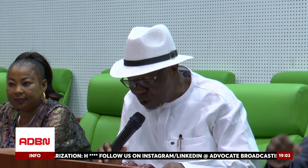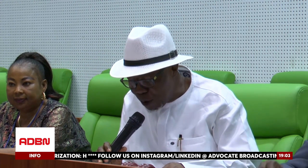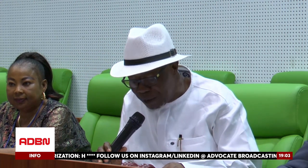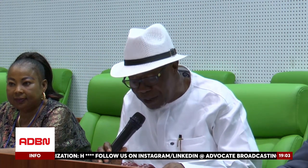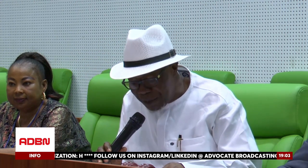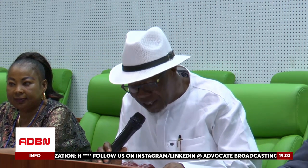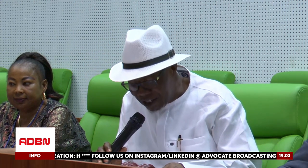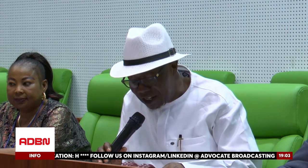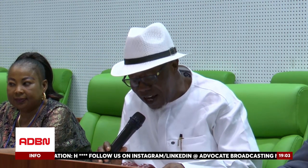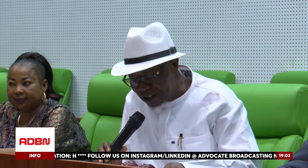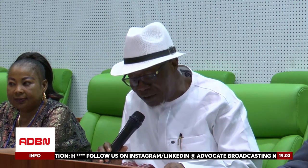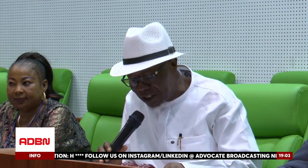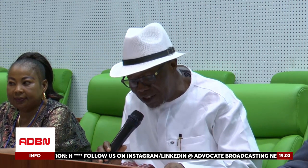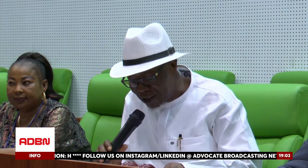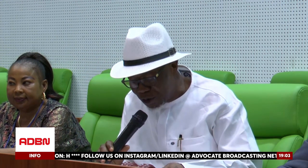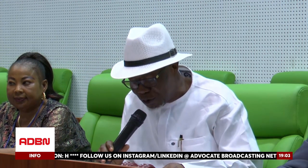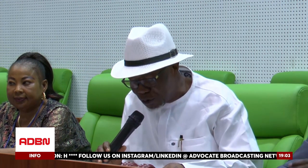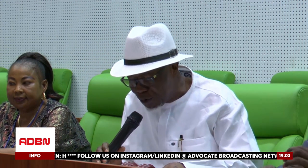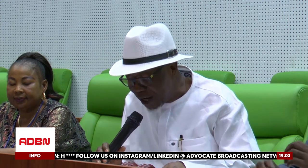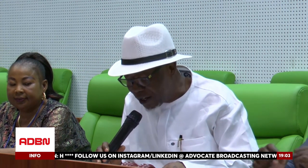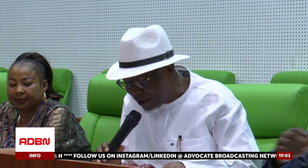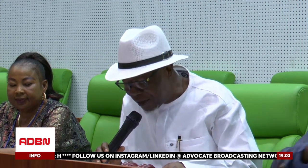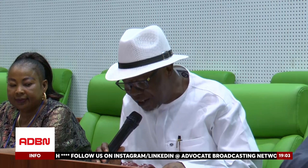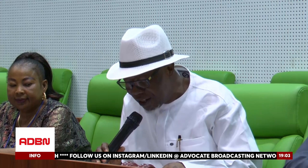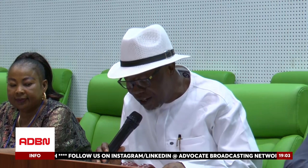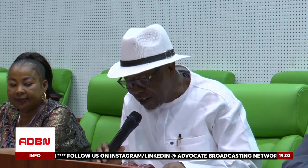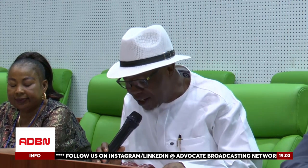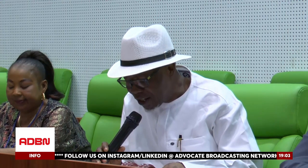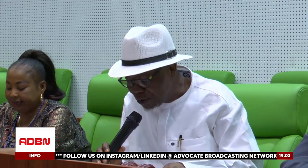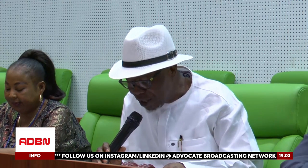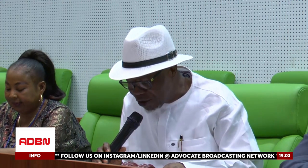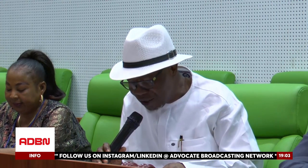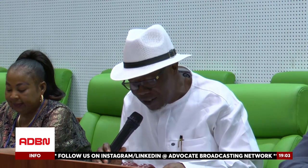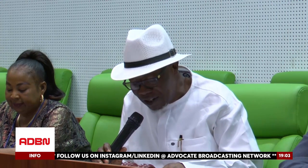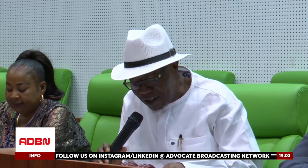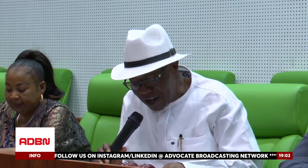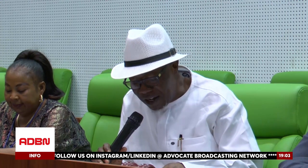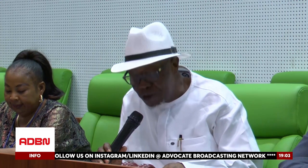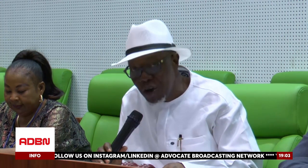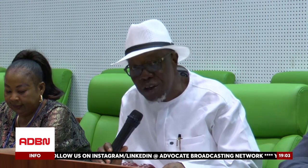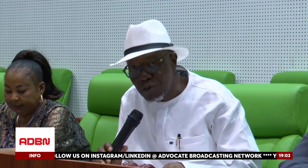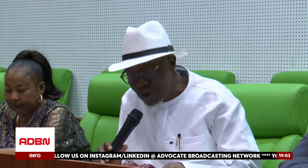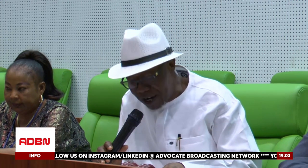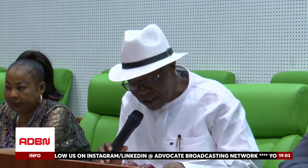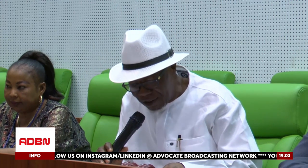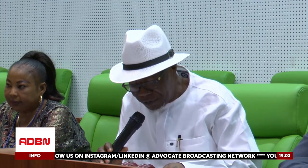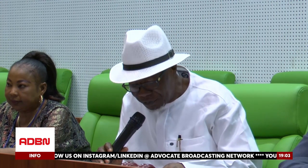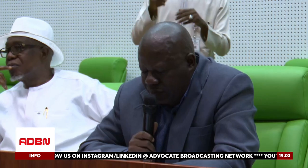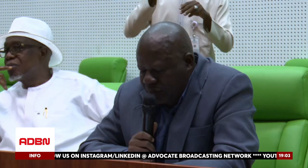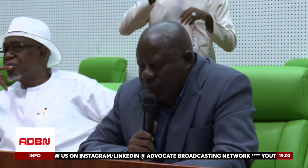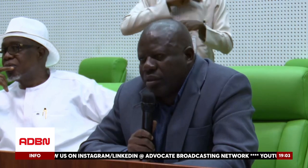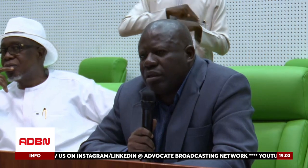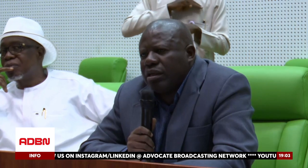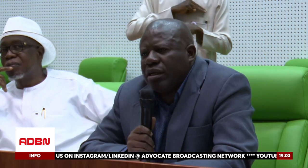they should not be limited in their activities and struggles to earn a living, get education and enjoy equal rights.